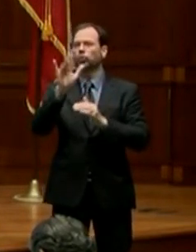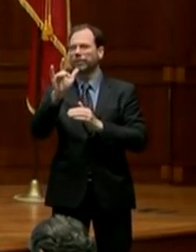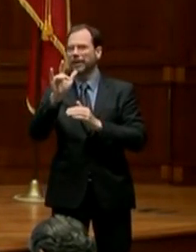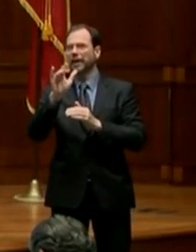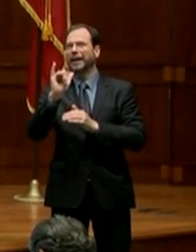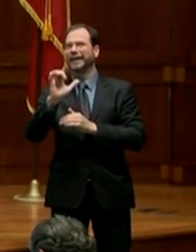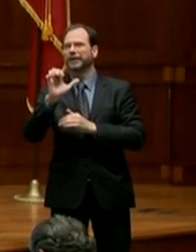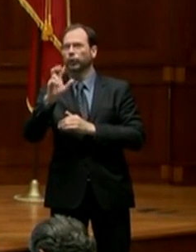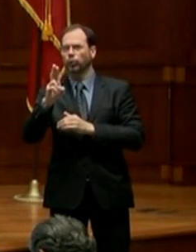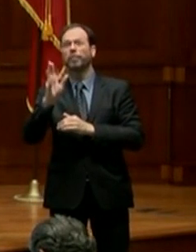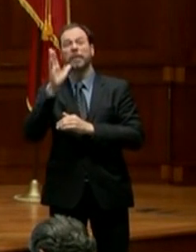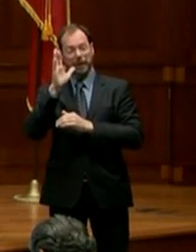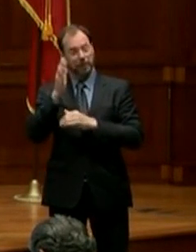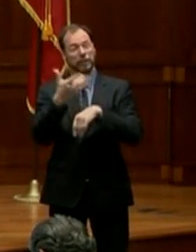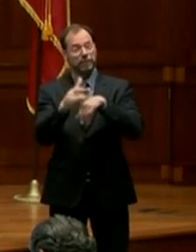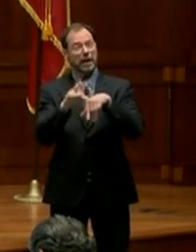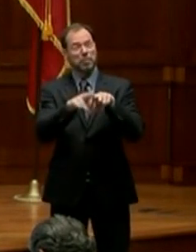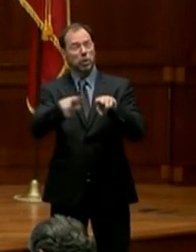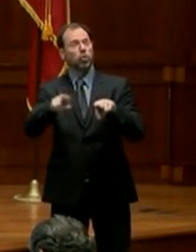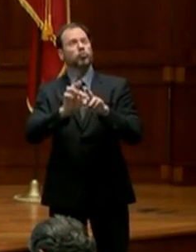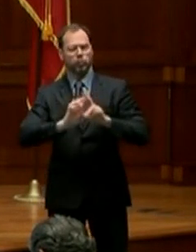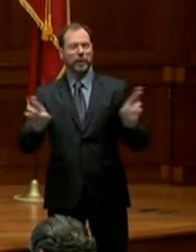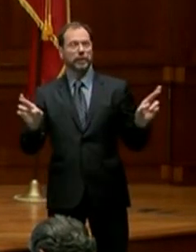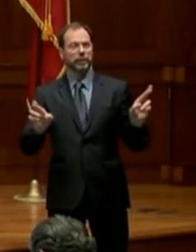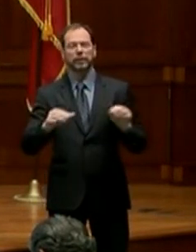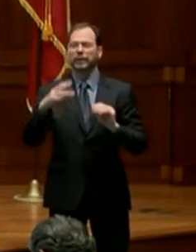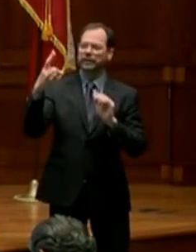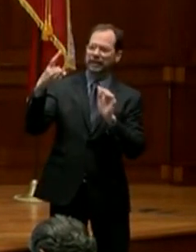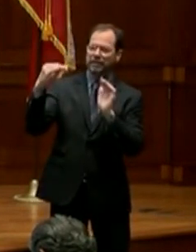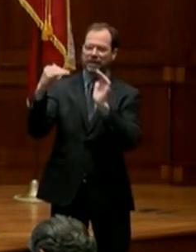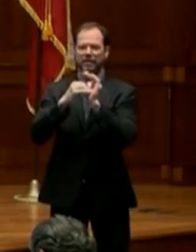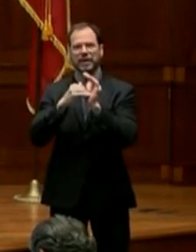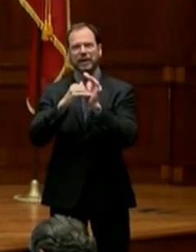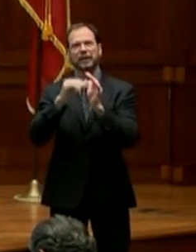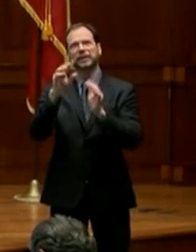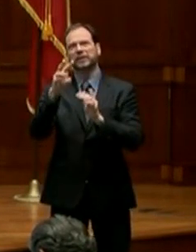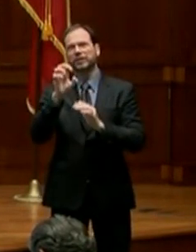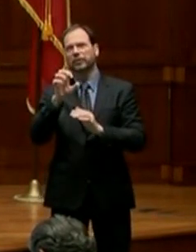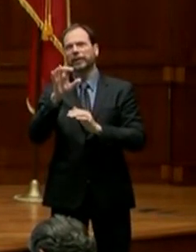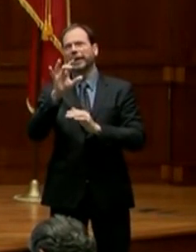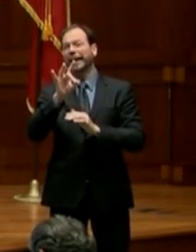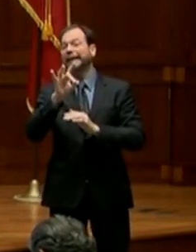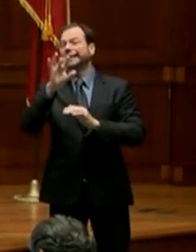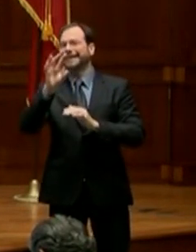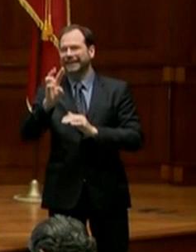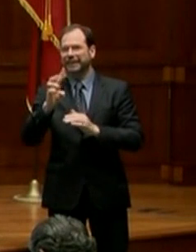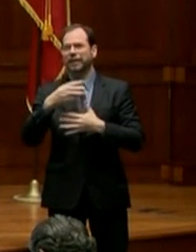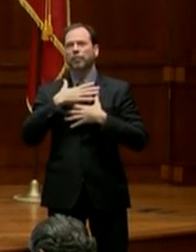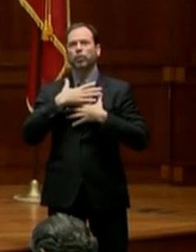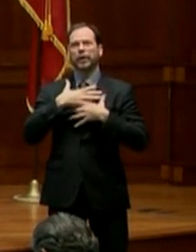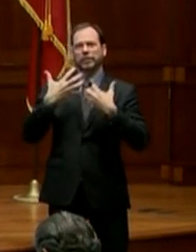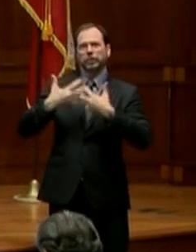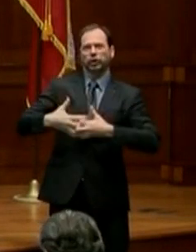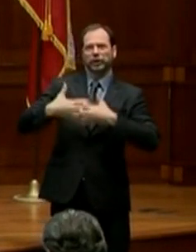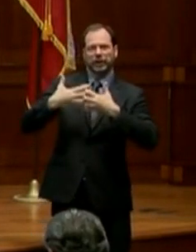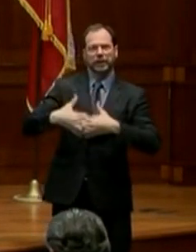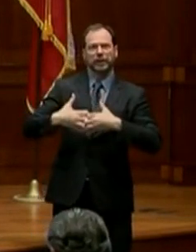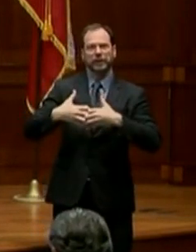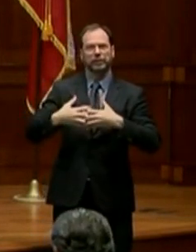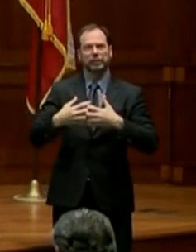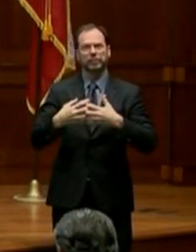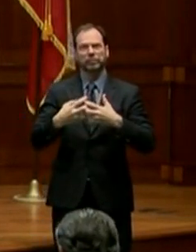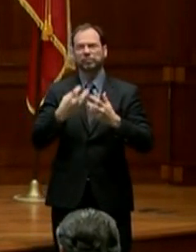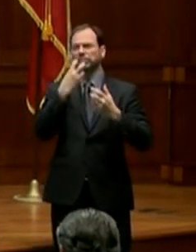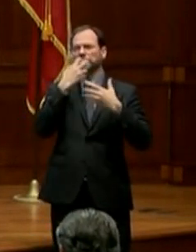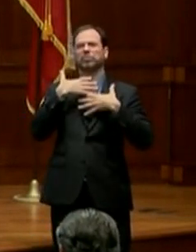ICU beds that were available and 7,686 ventilators that were available.